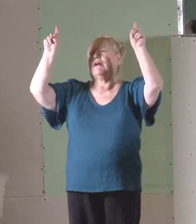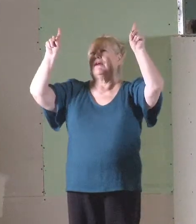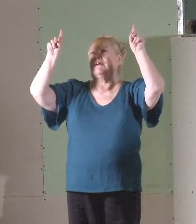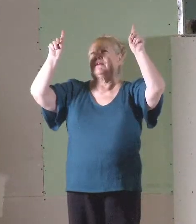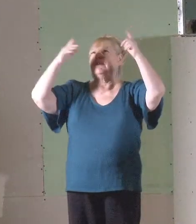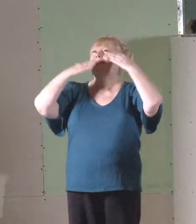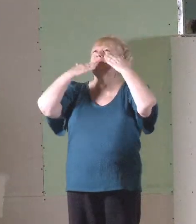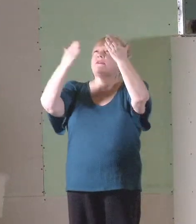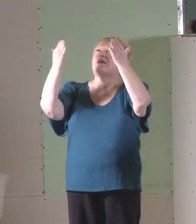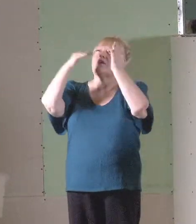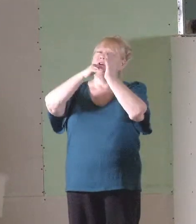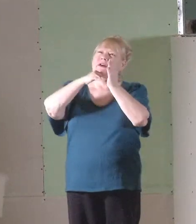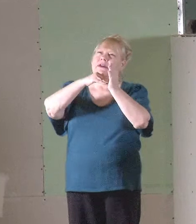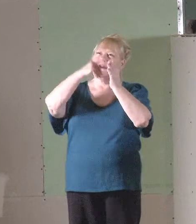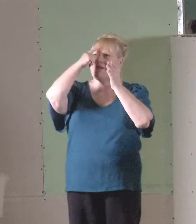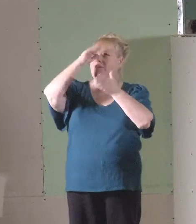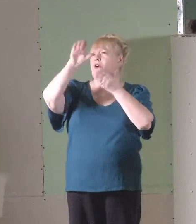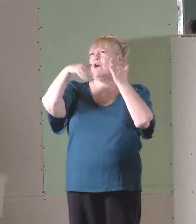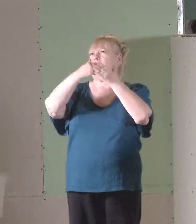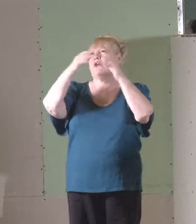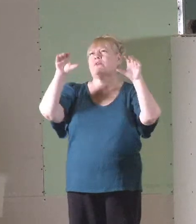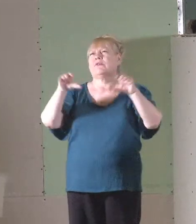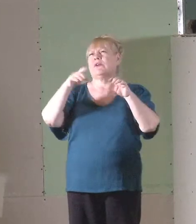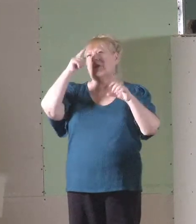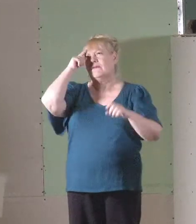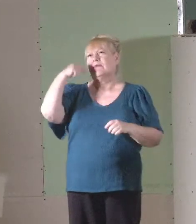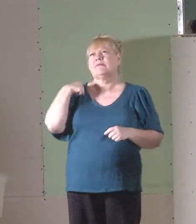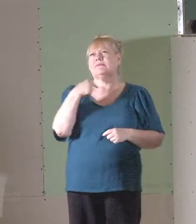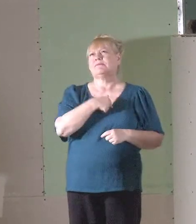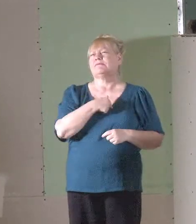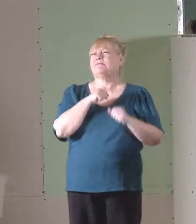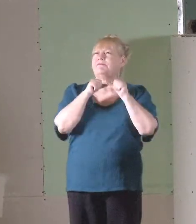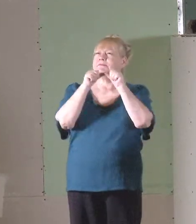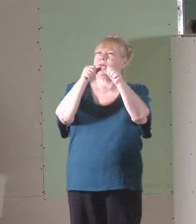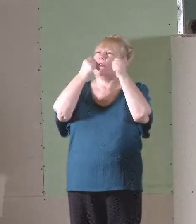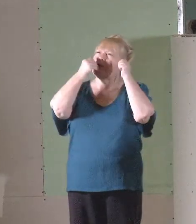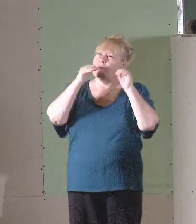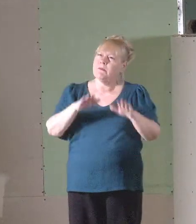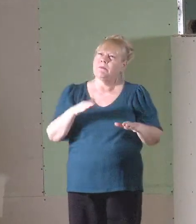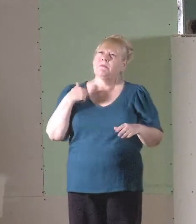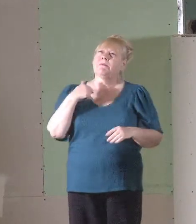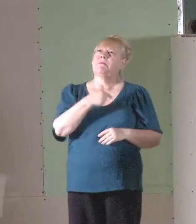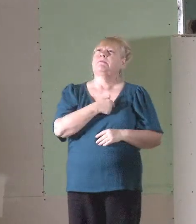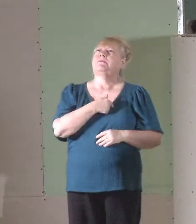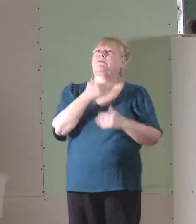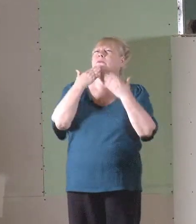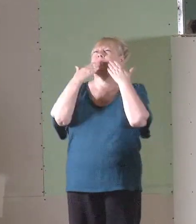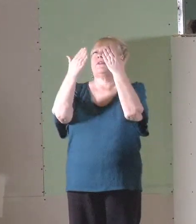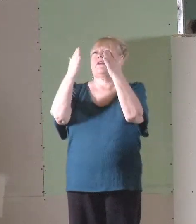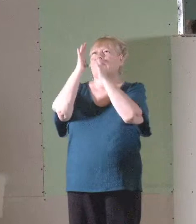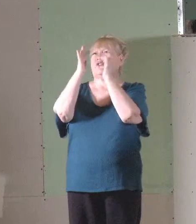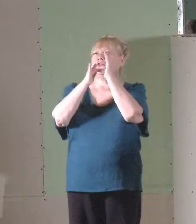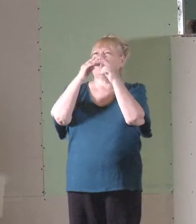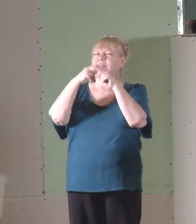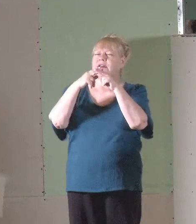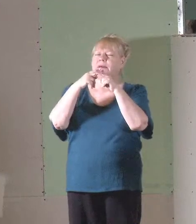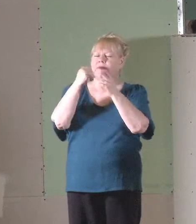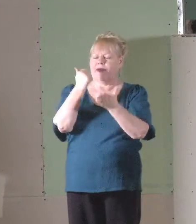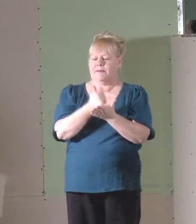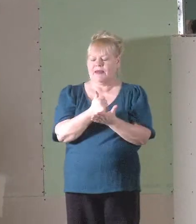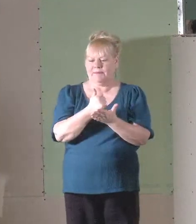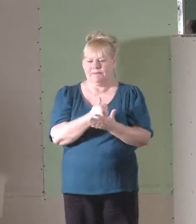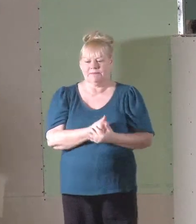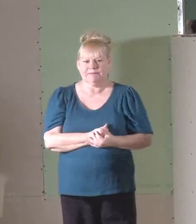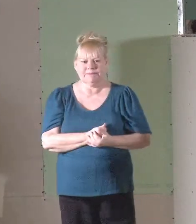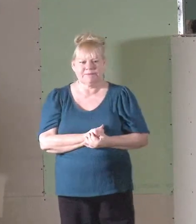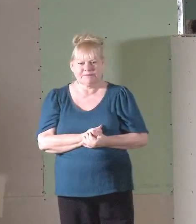Thank you again, Father, for all that you have done for us. Continue to bless us. We thank you in Jesus' name. Amen.